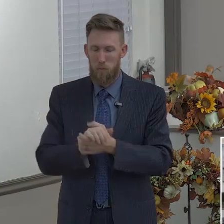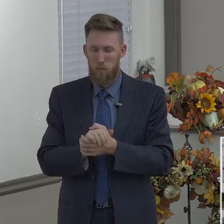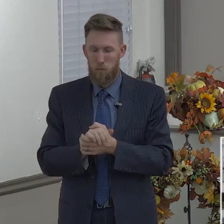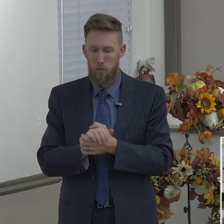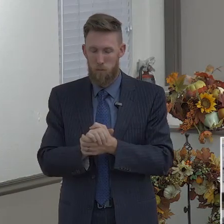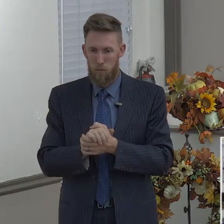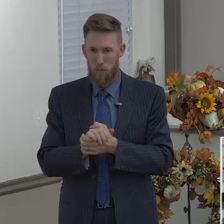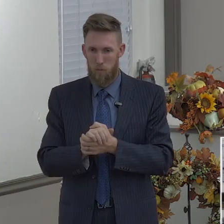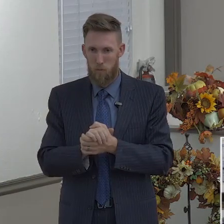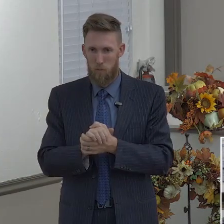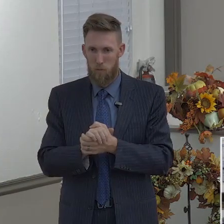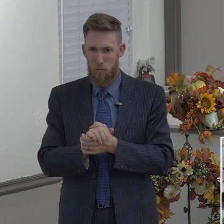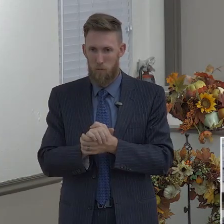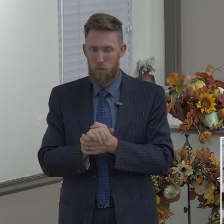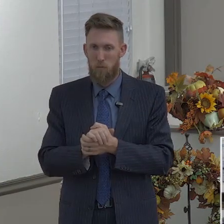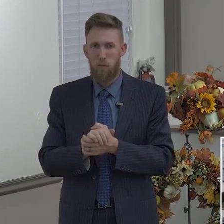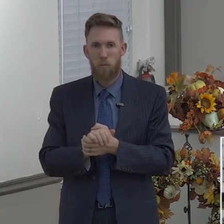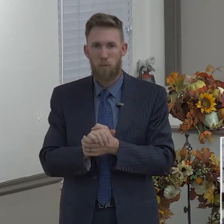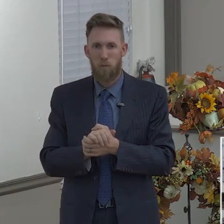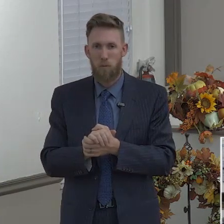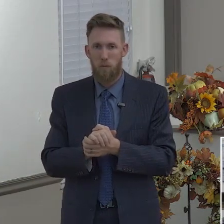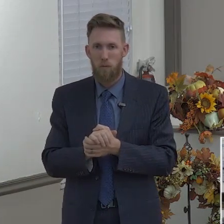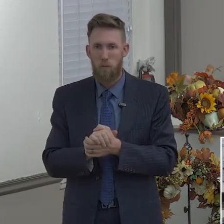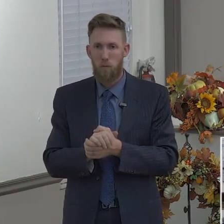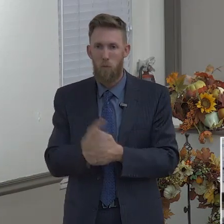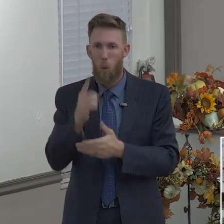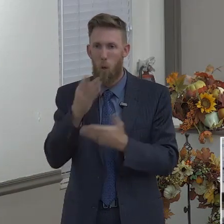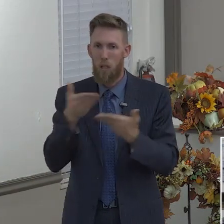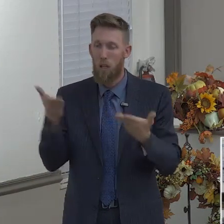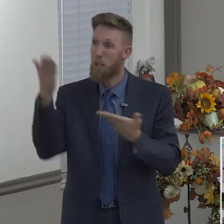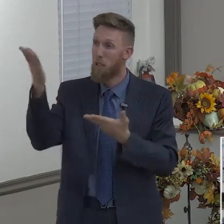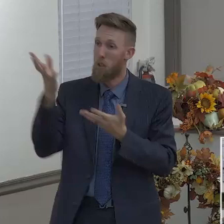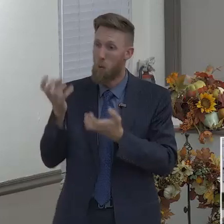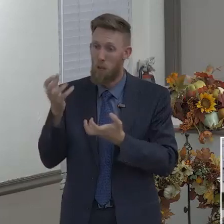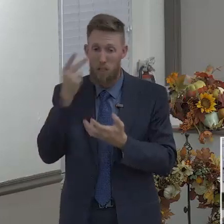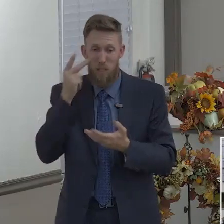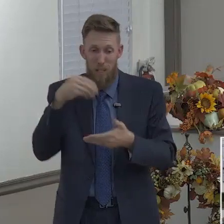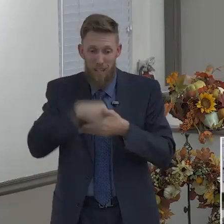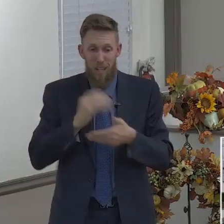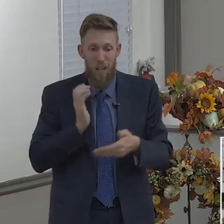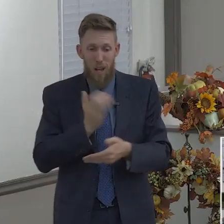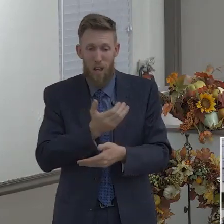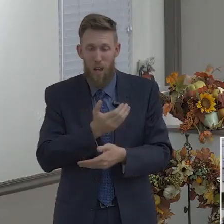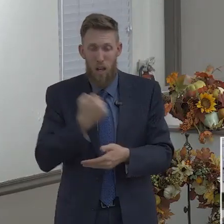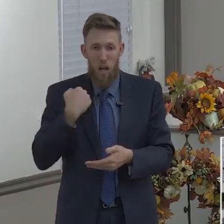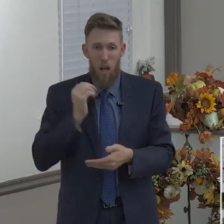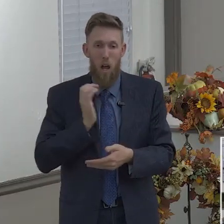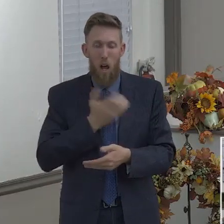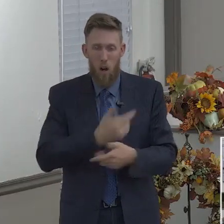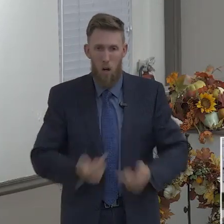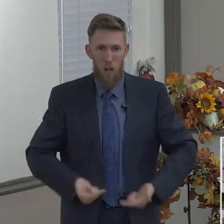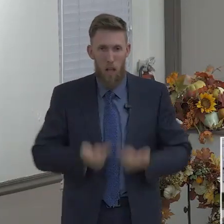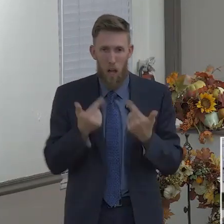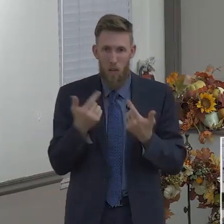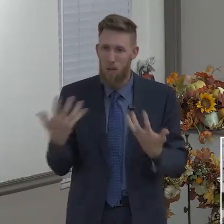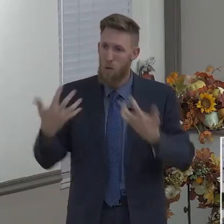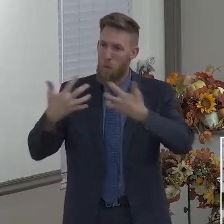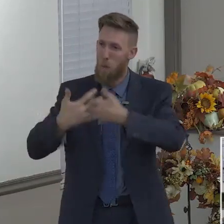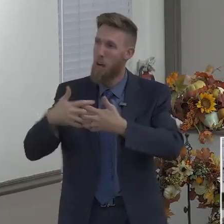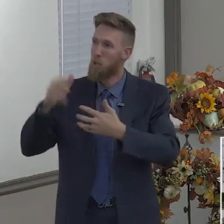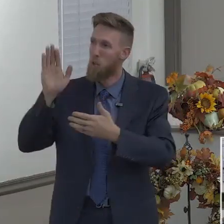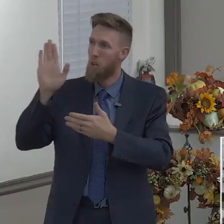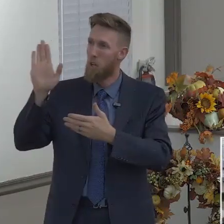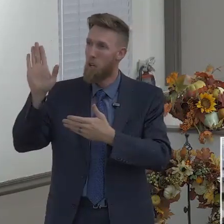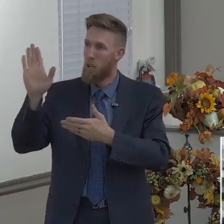One of those things is godliness. God wants us to conform ourselves to the image of Christ. He wants us to conform ourselves